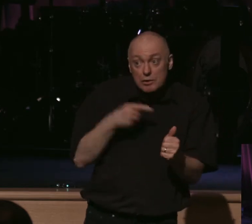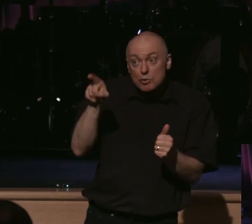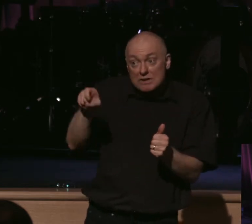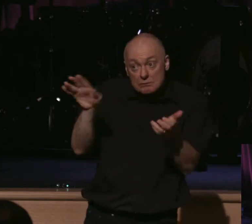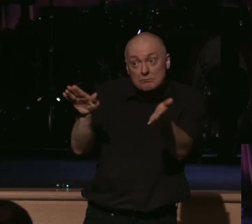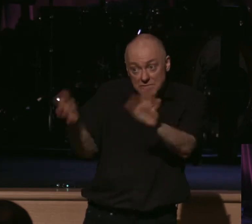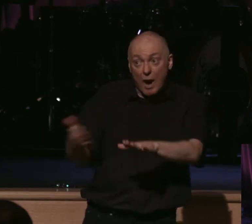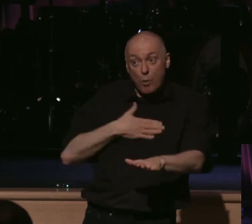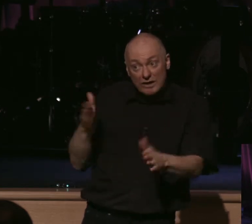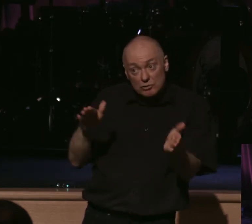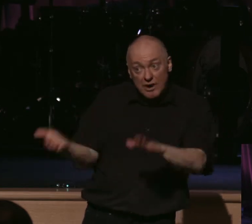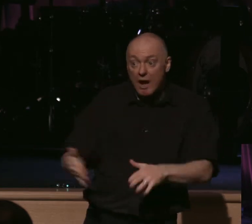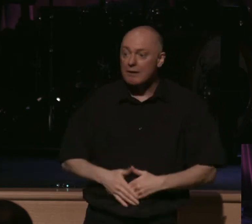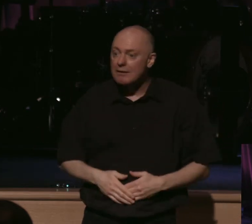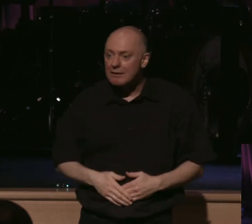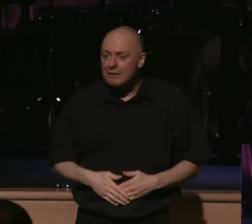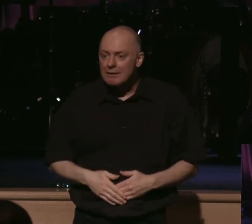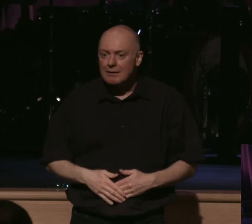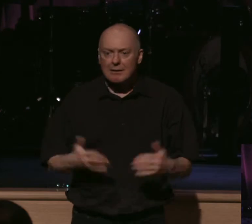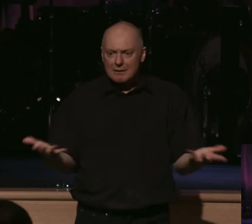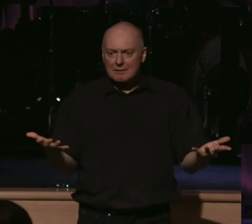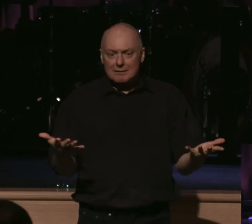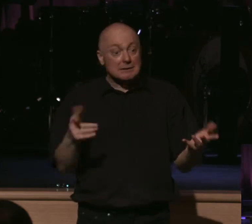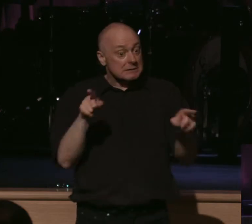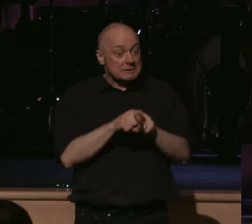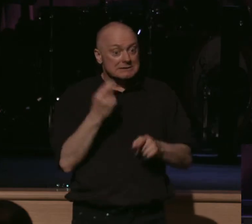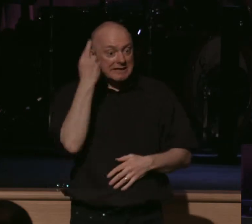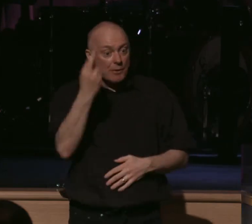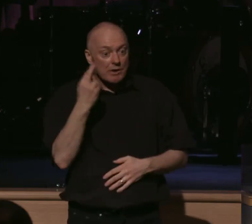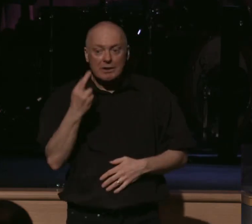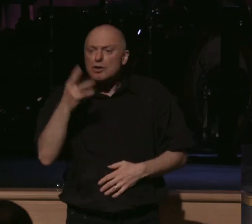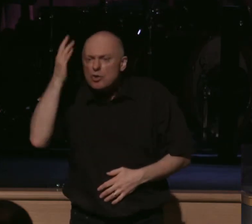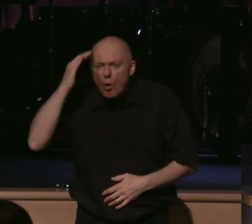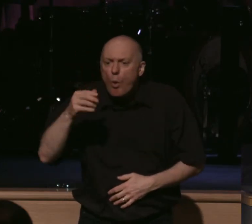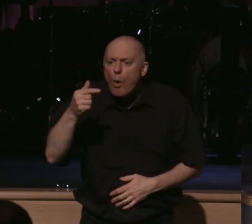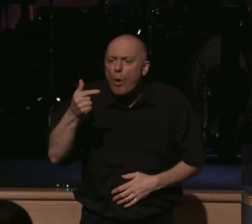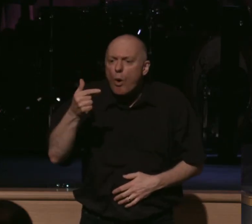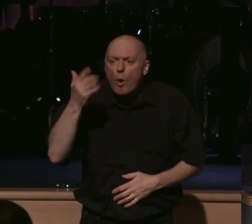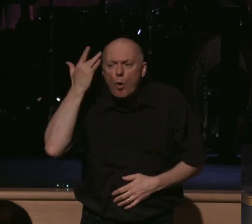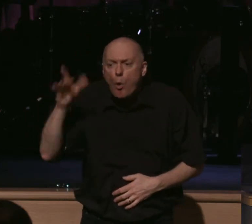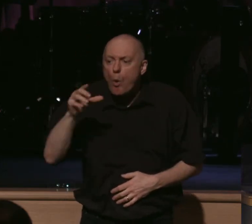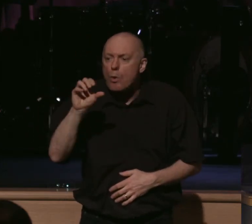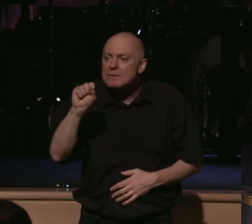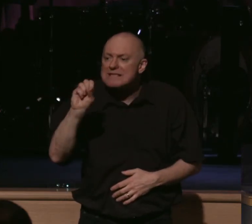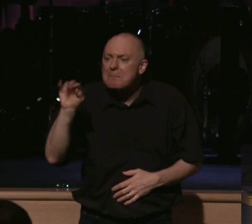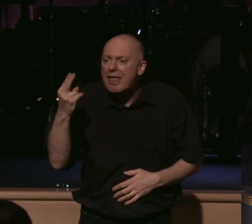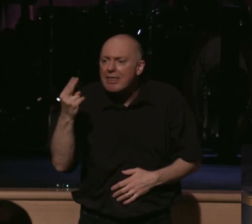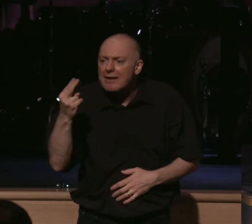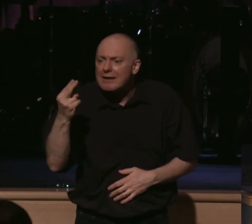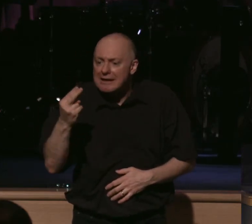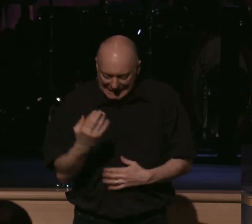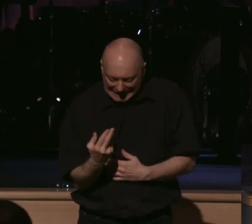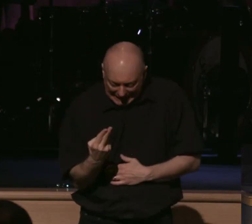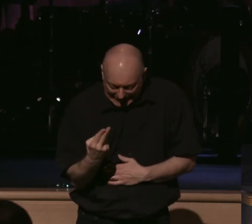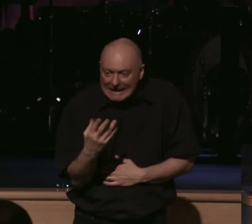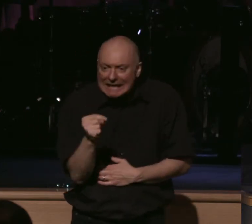self. Why? Well, it's the same reason that a goldsmith heats up gold. And the more heat that